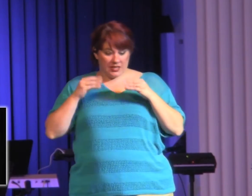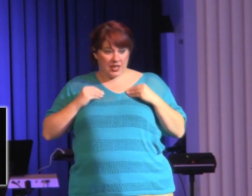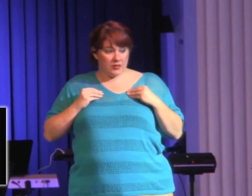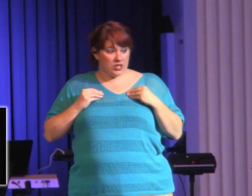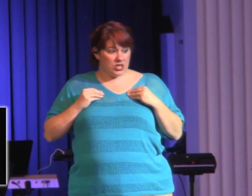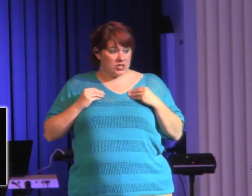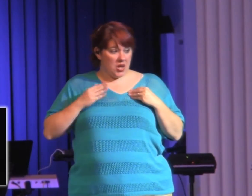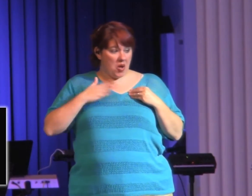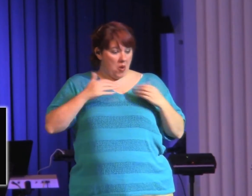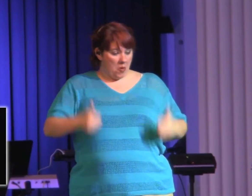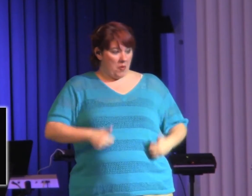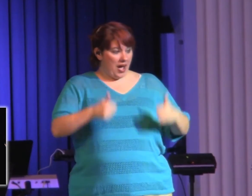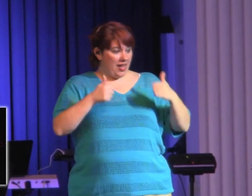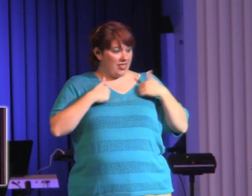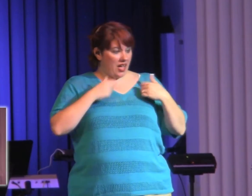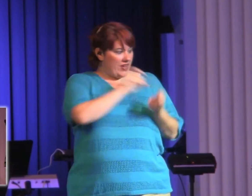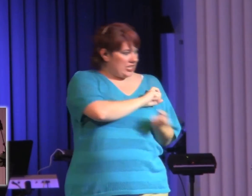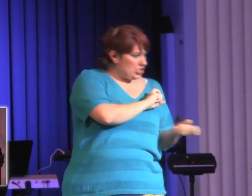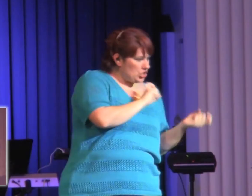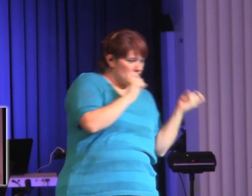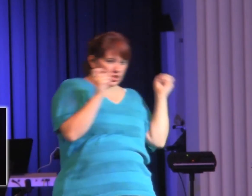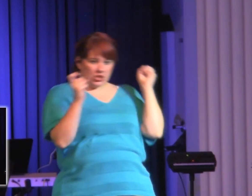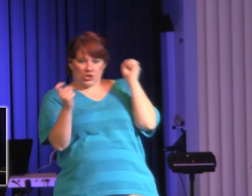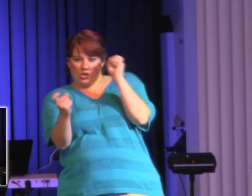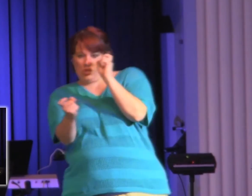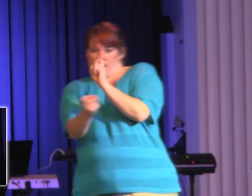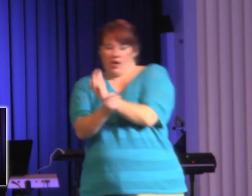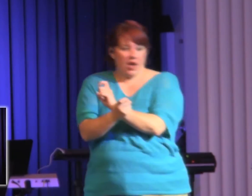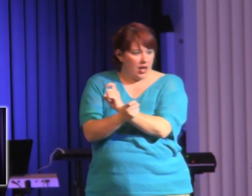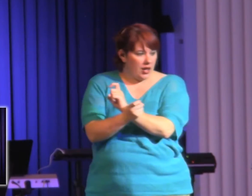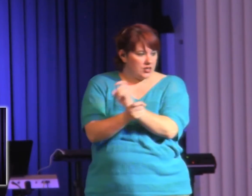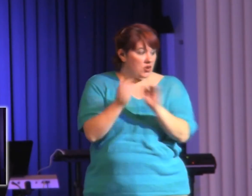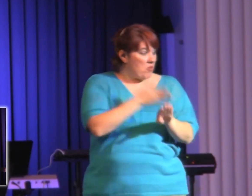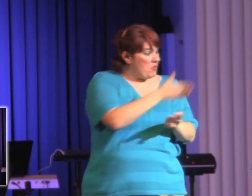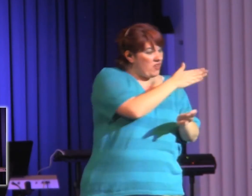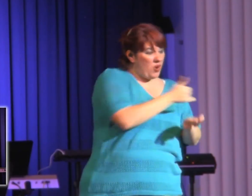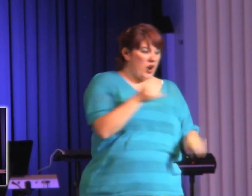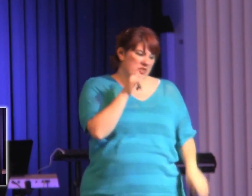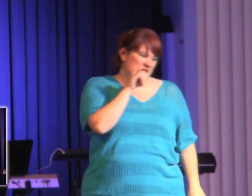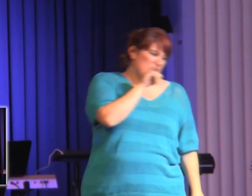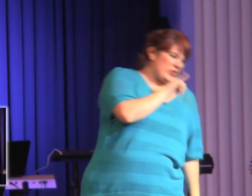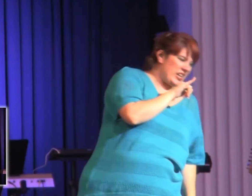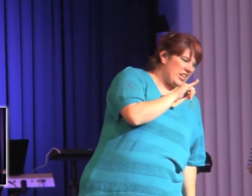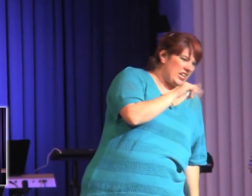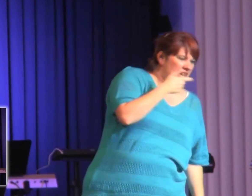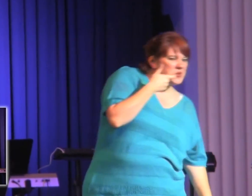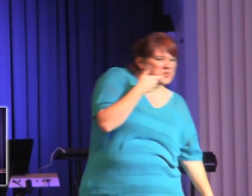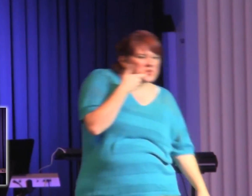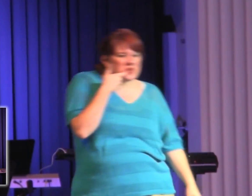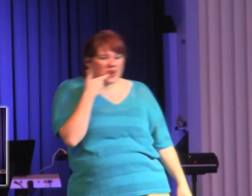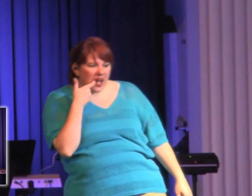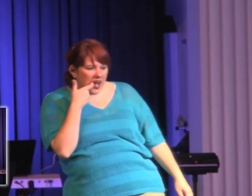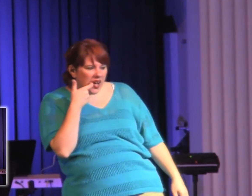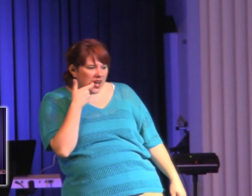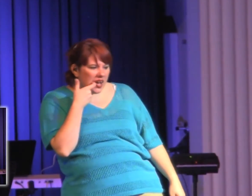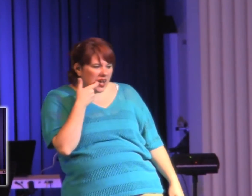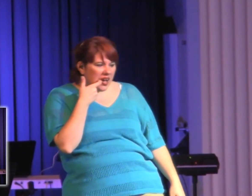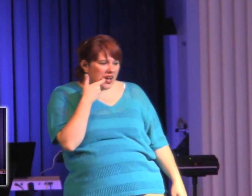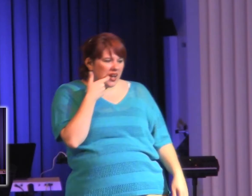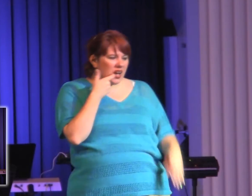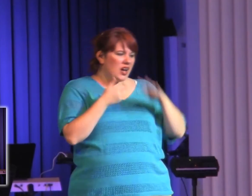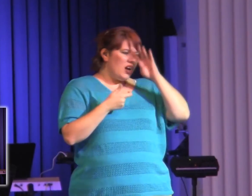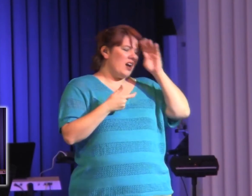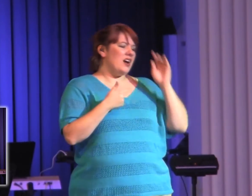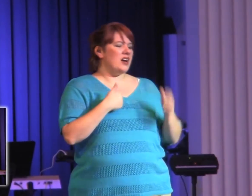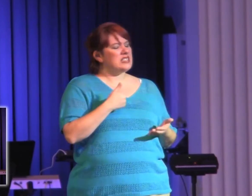tell me anything. I was drinking, was, you know, drugs, all this kind of stuff. Dude, I went on a 12-step program, but I went from step 1 to 12